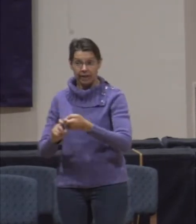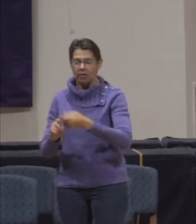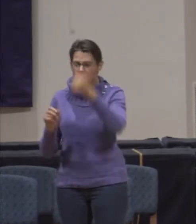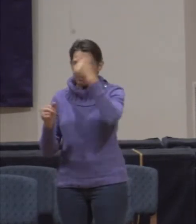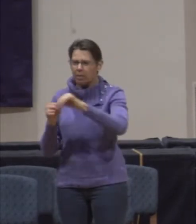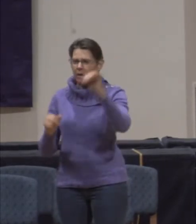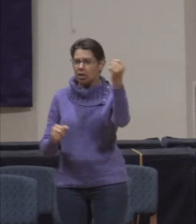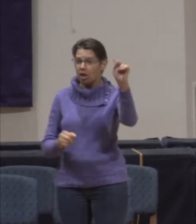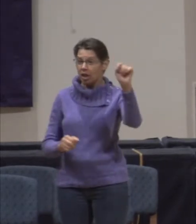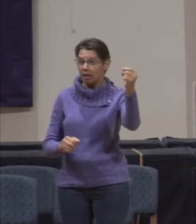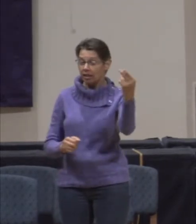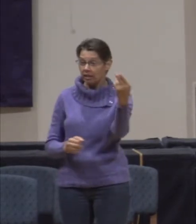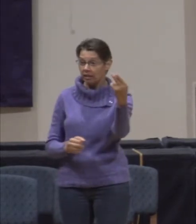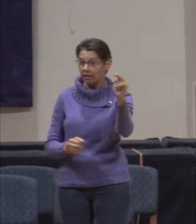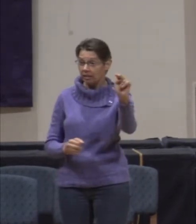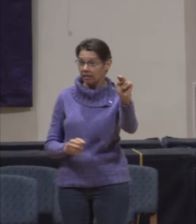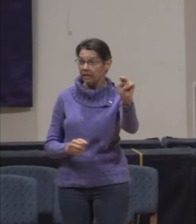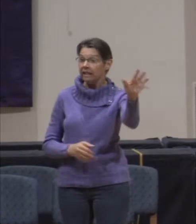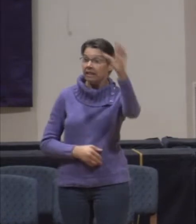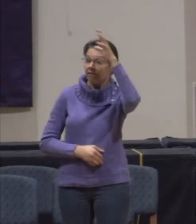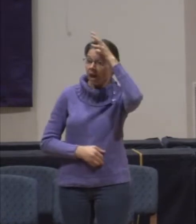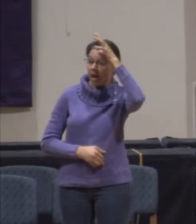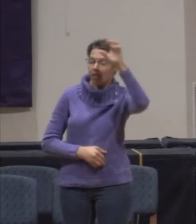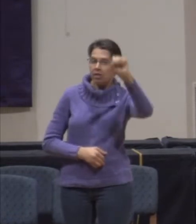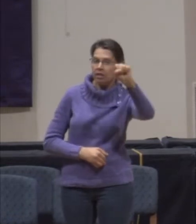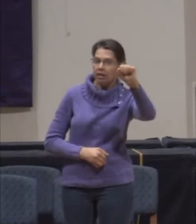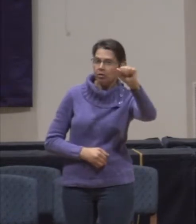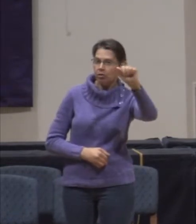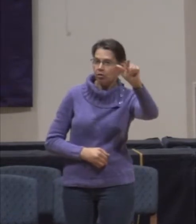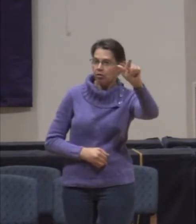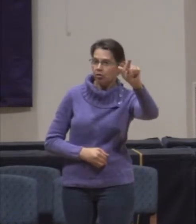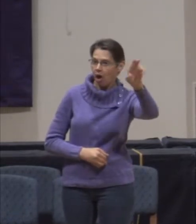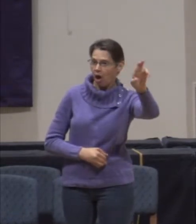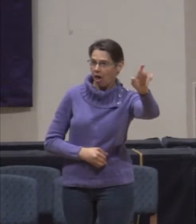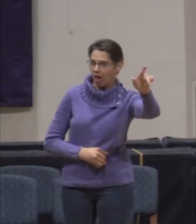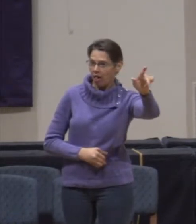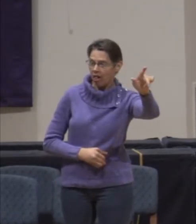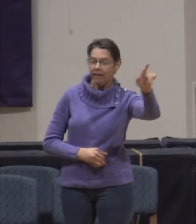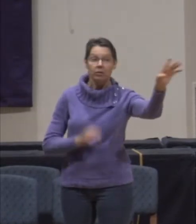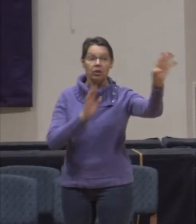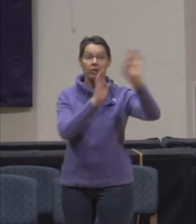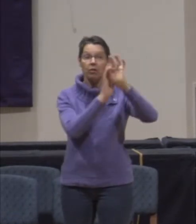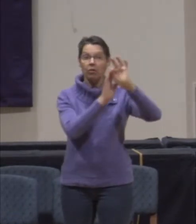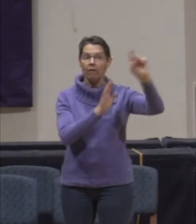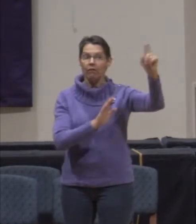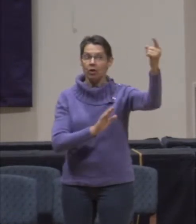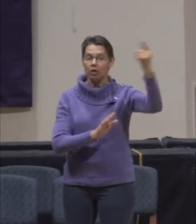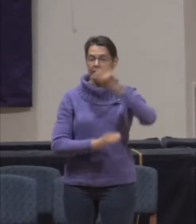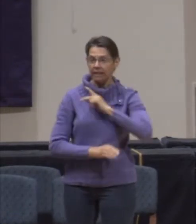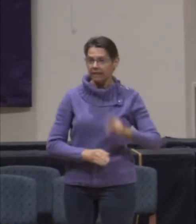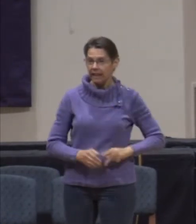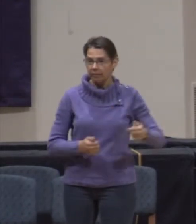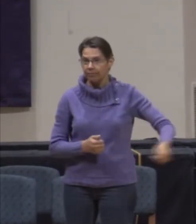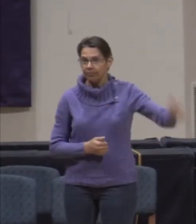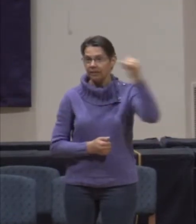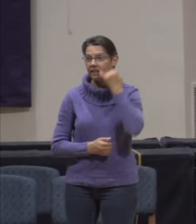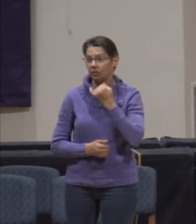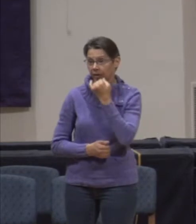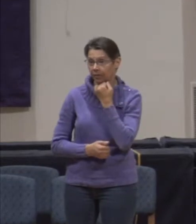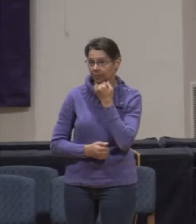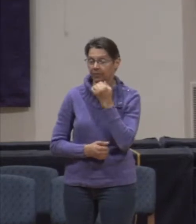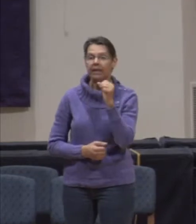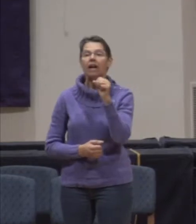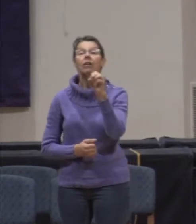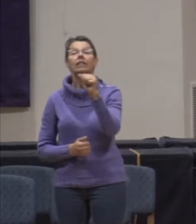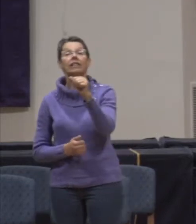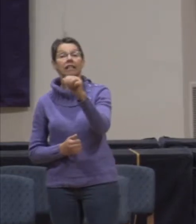Saul. And Saul has been anointed the first king over Israel. Samuel, the prophet, tried to convince the people of God that they didn't